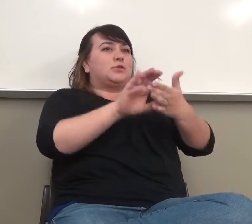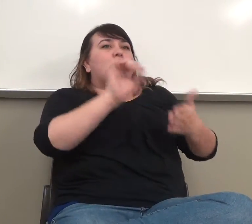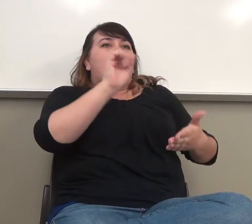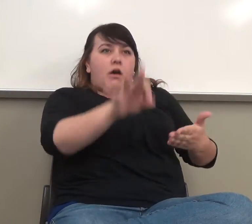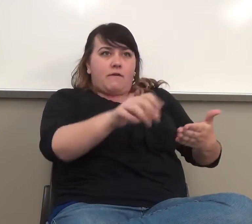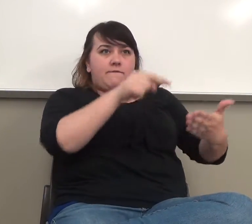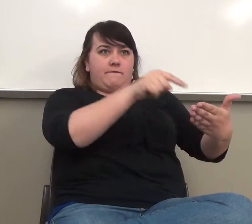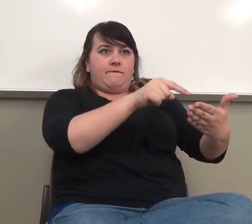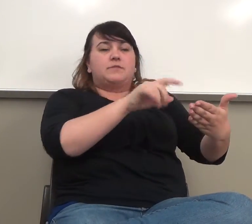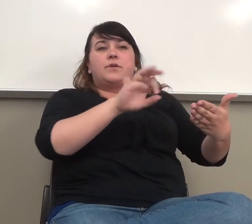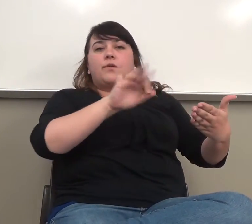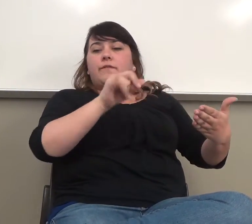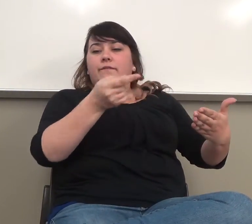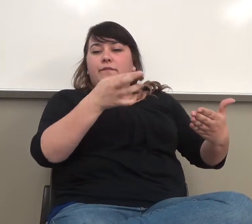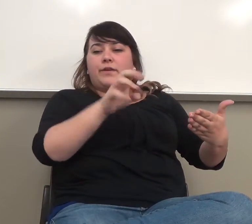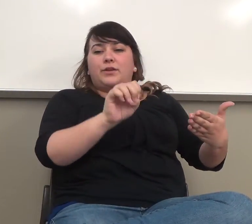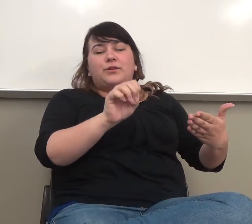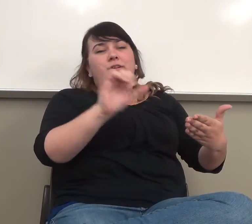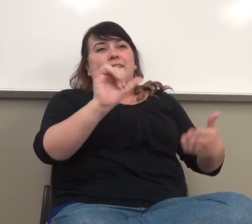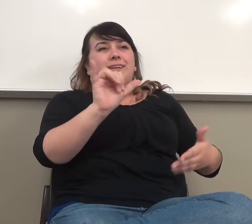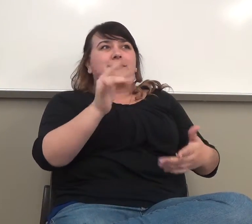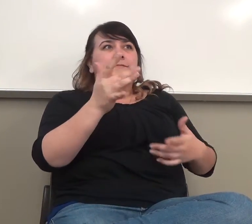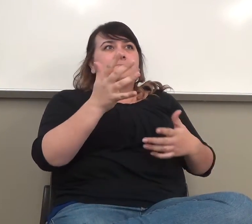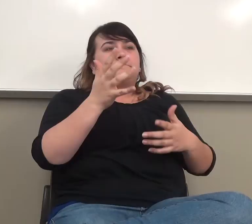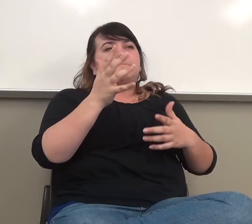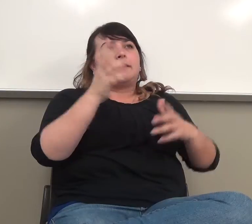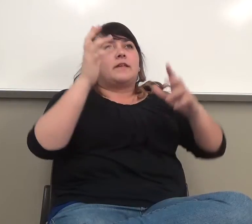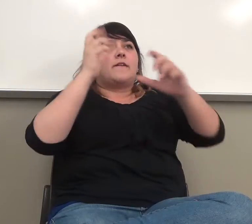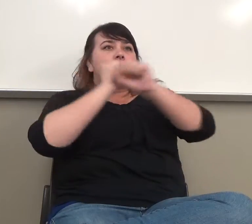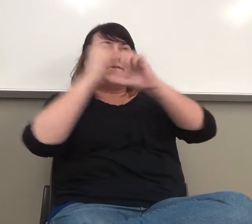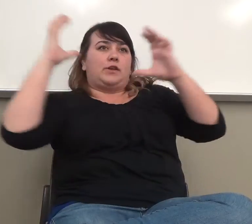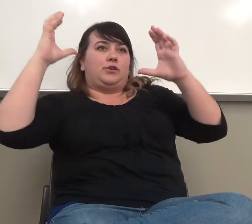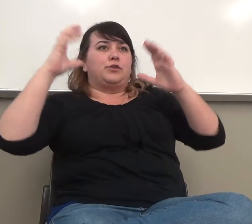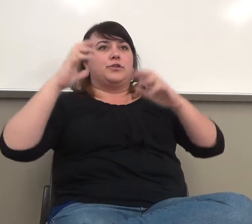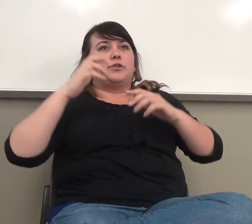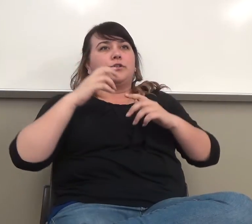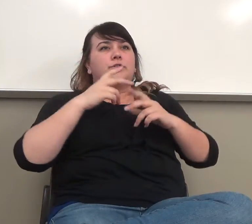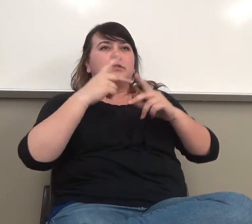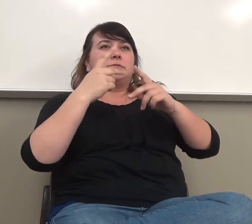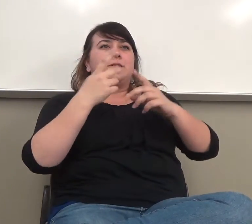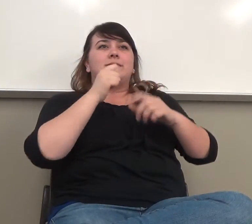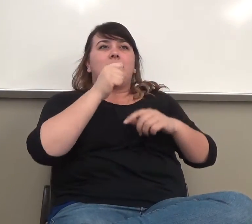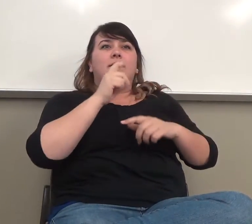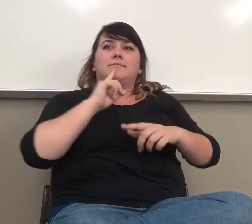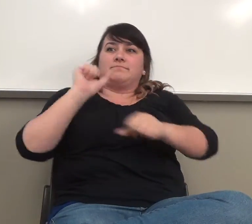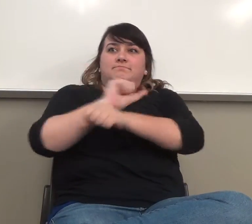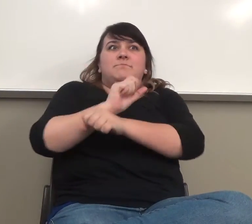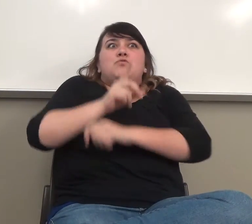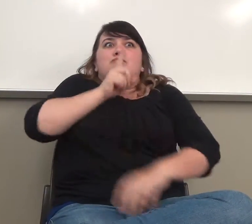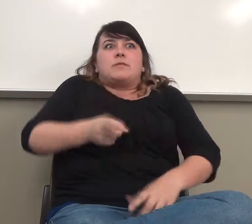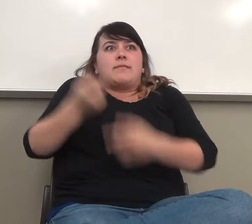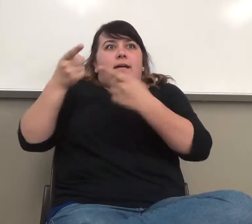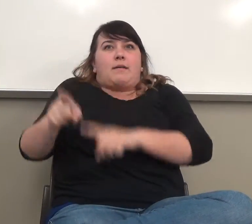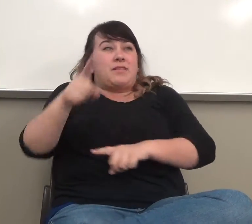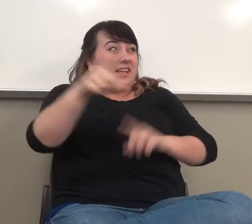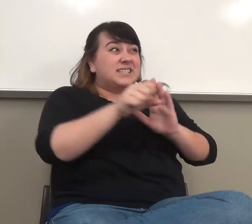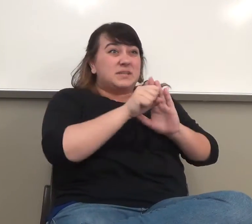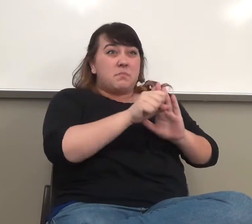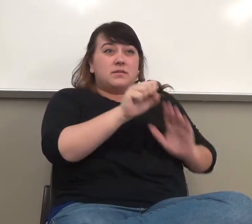in the sense of a figure that you're looking at, rather than something real. Like symbolic? Symbolic. There you